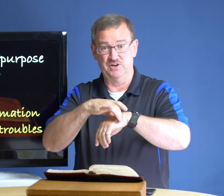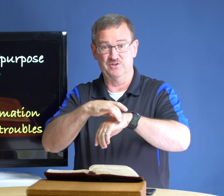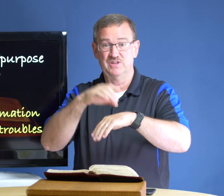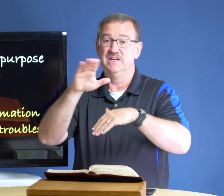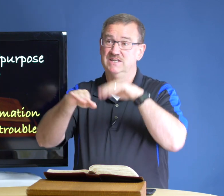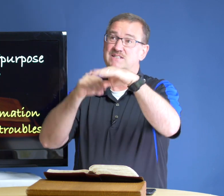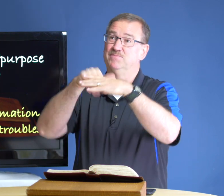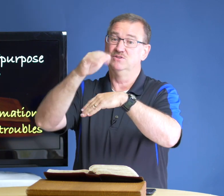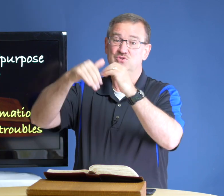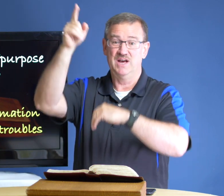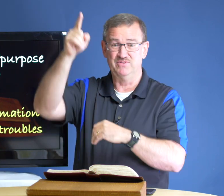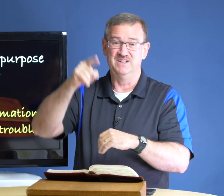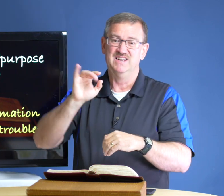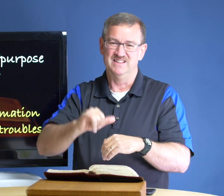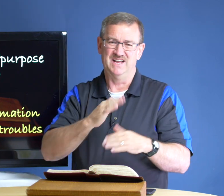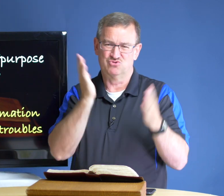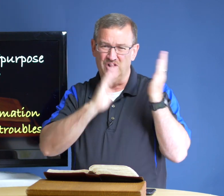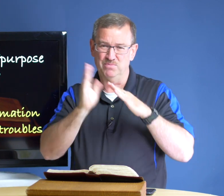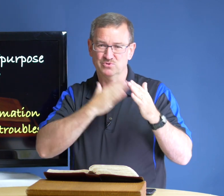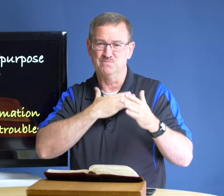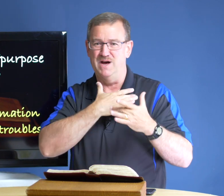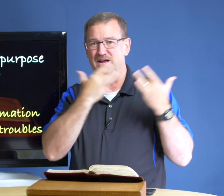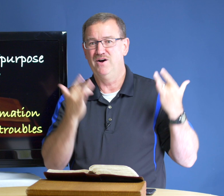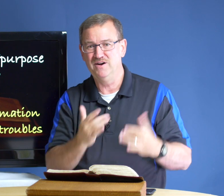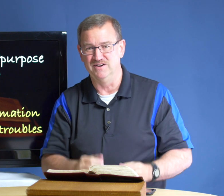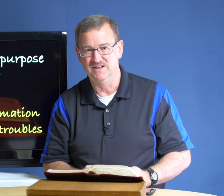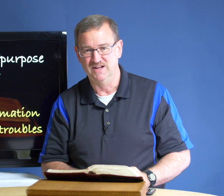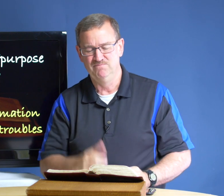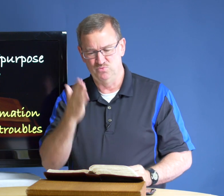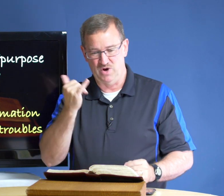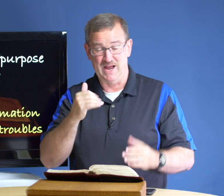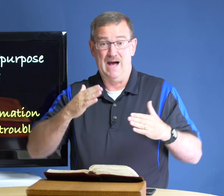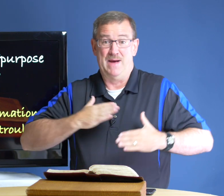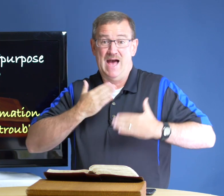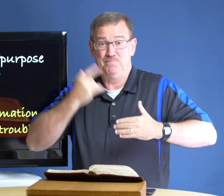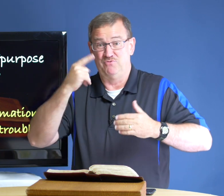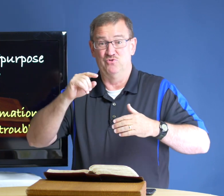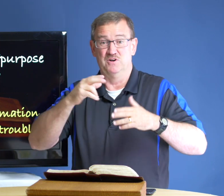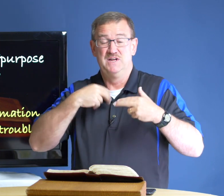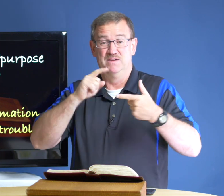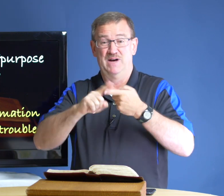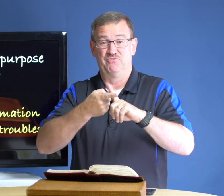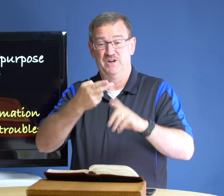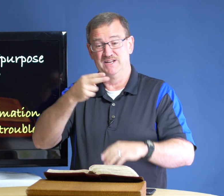the earth he stepped into heaven that troubles my heart why i'm happy for my friend